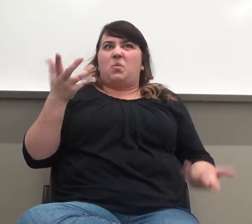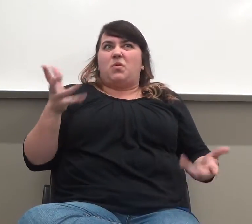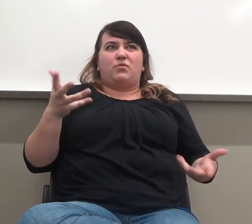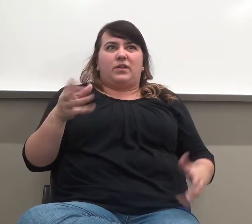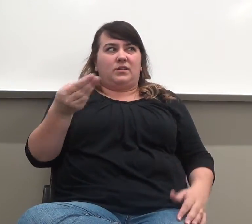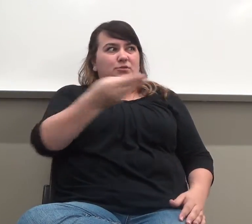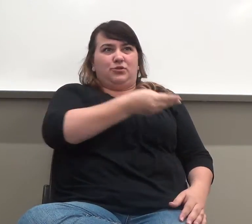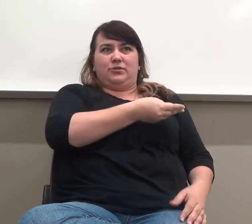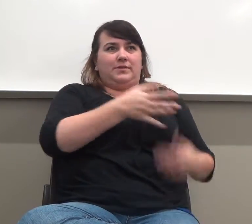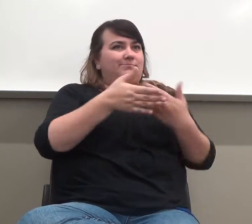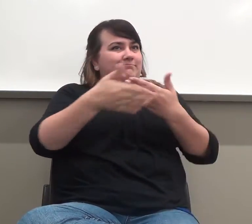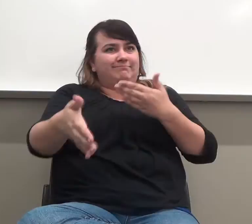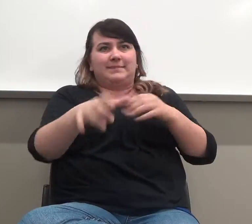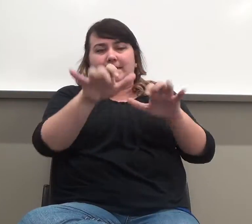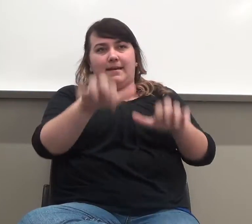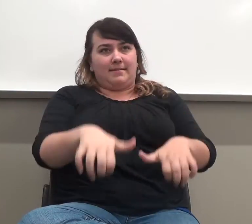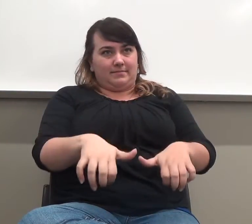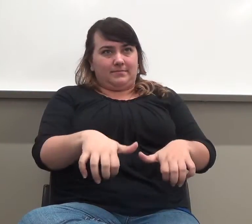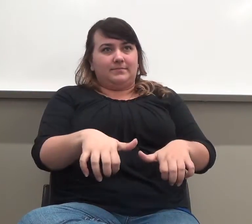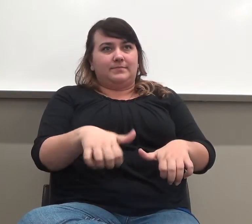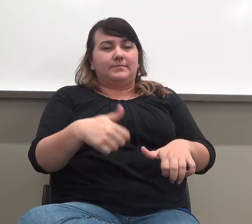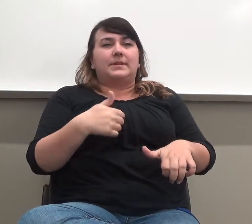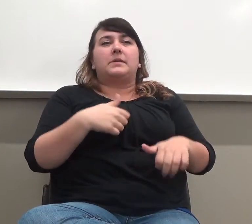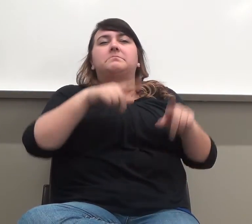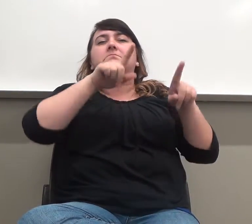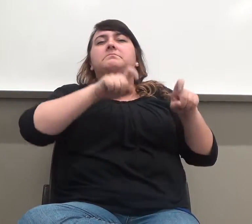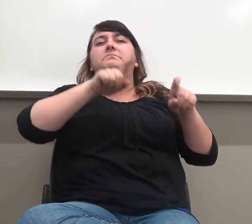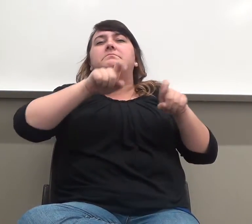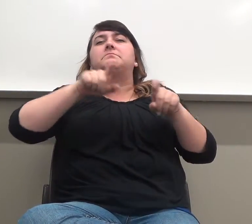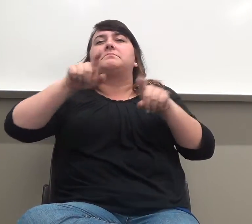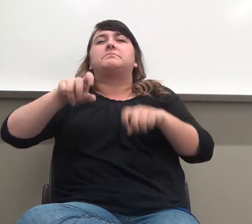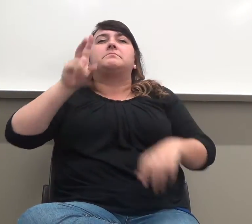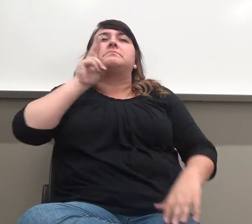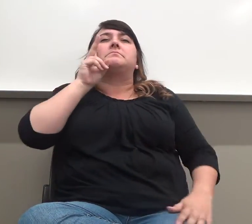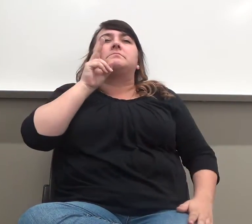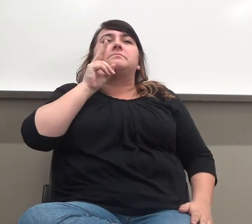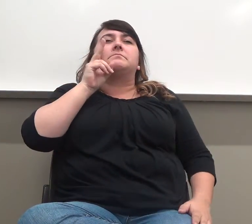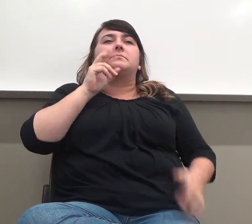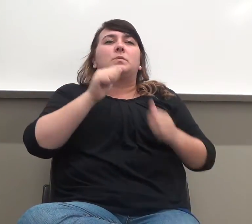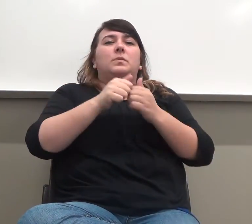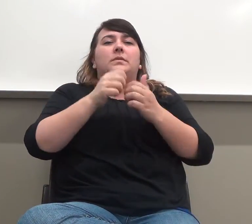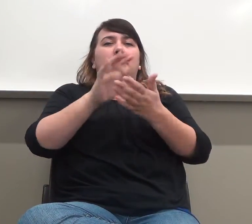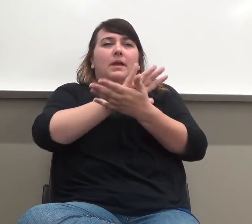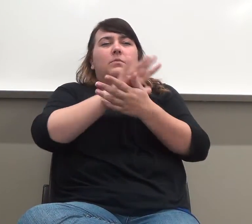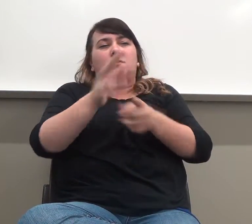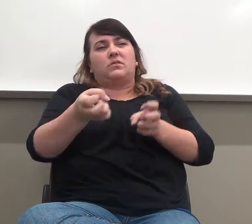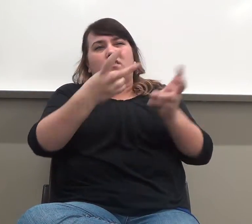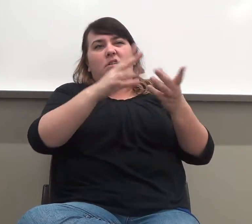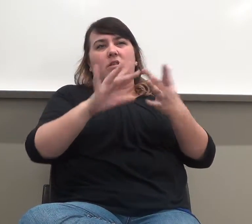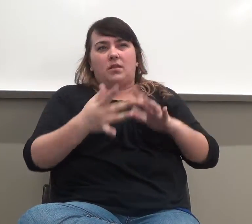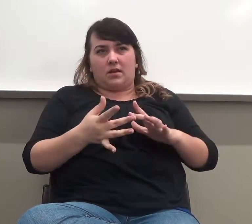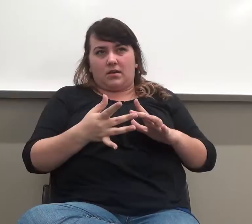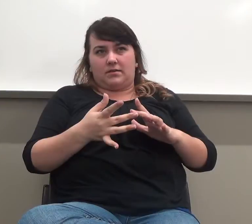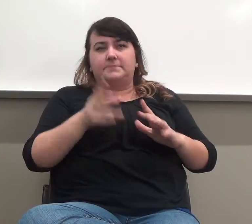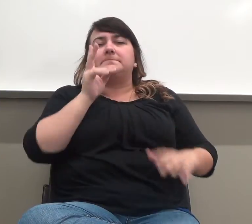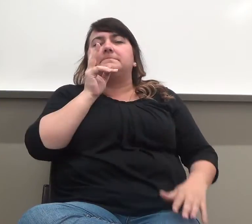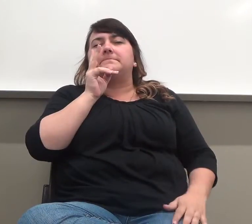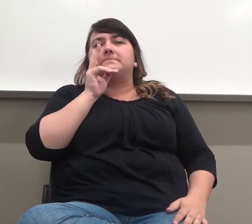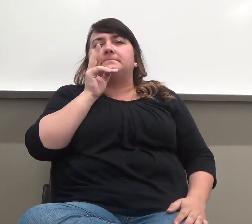Like I said, I'm experimenting with printing and papers online. I will do the same thing